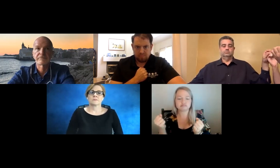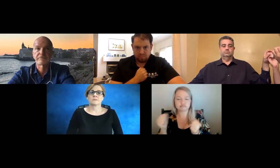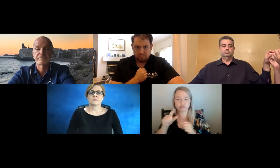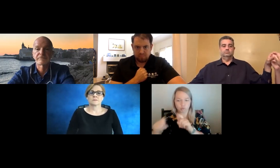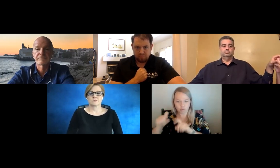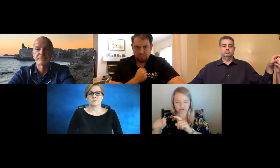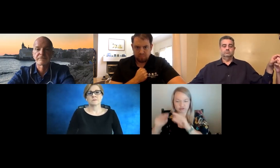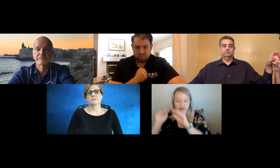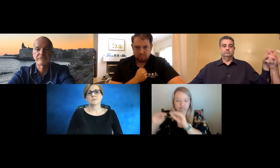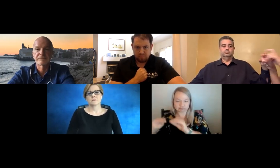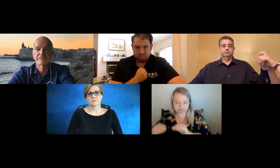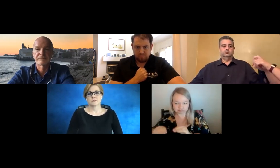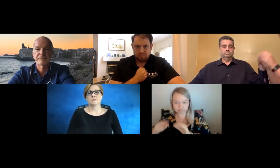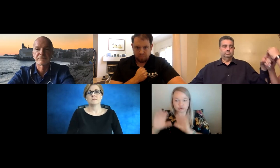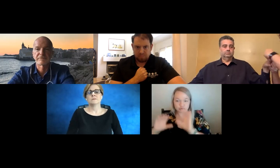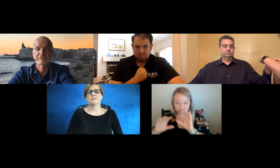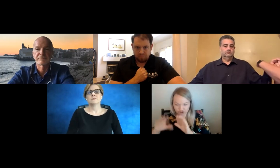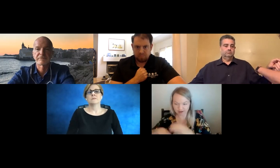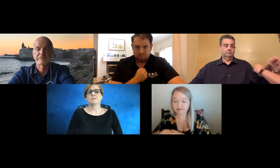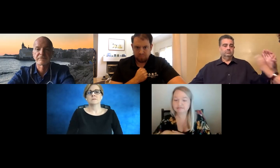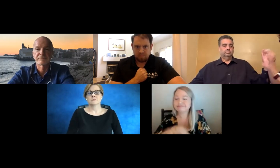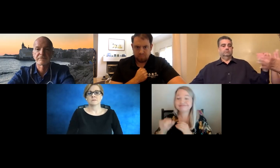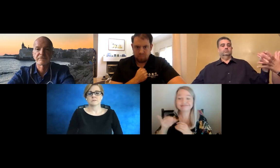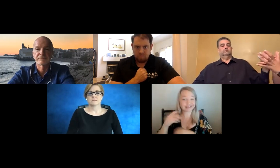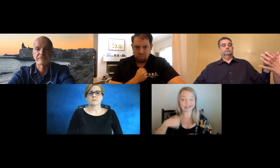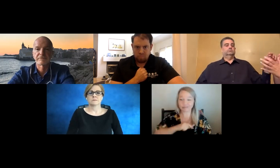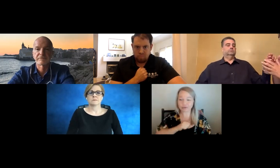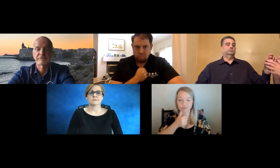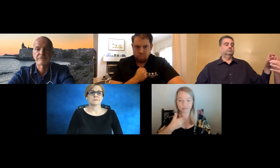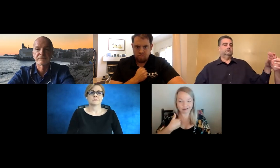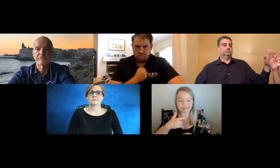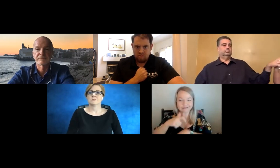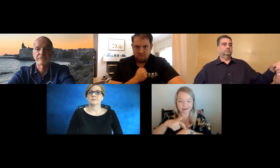Travis will sign the questions that are currently in the chat.